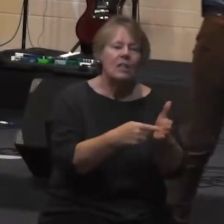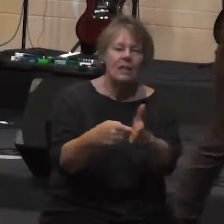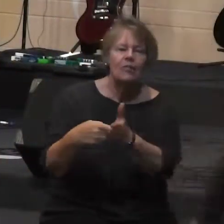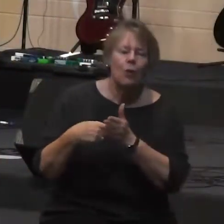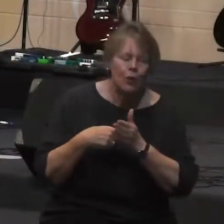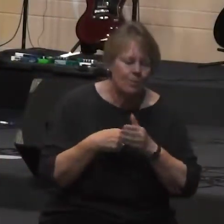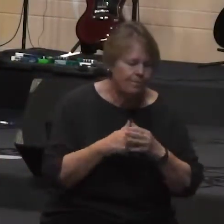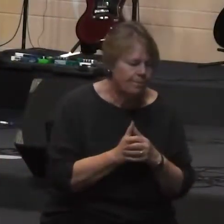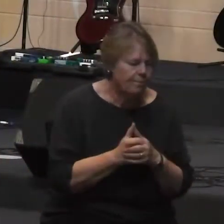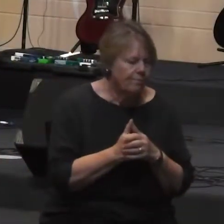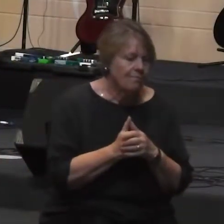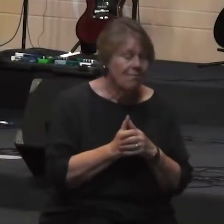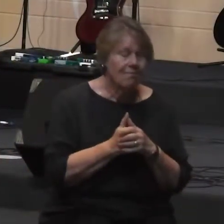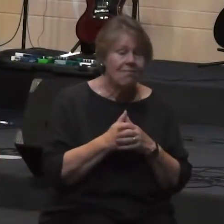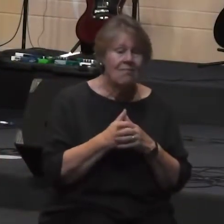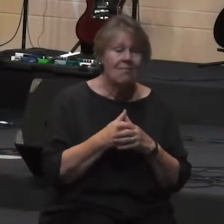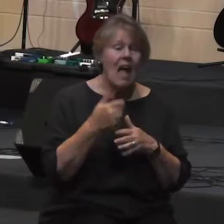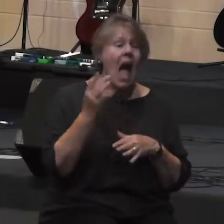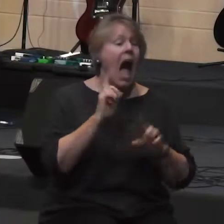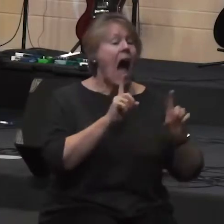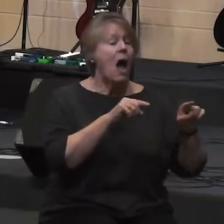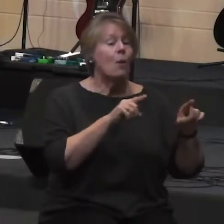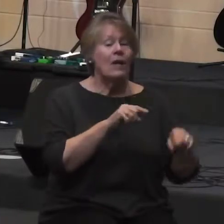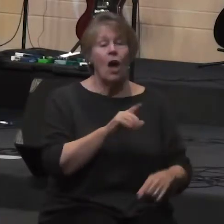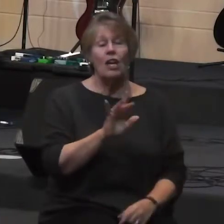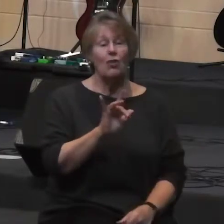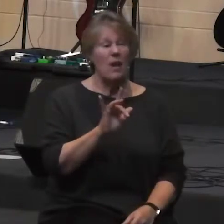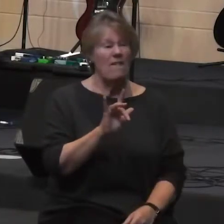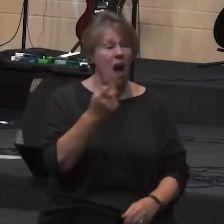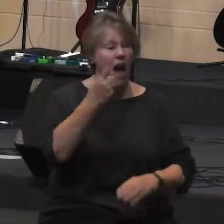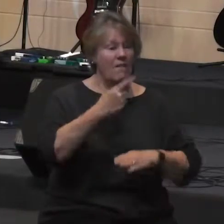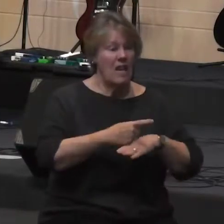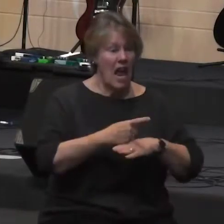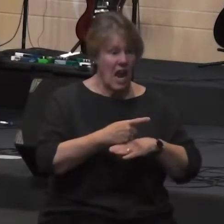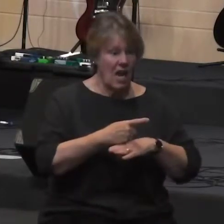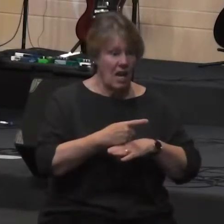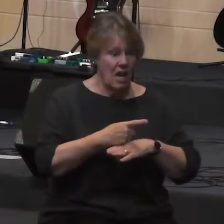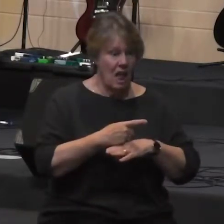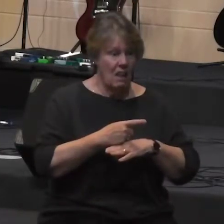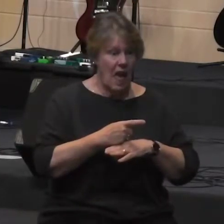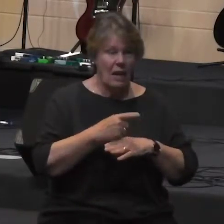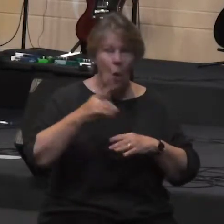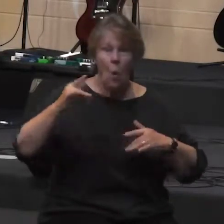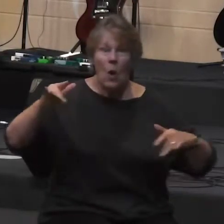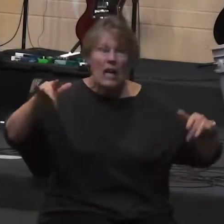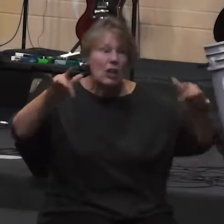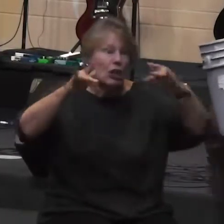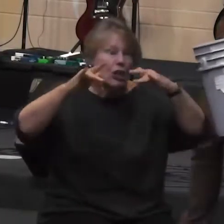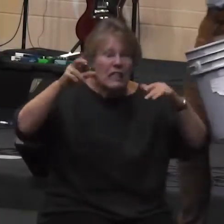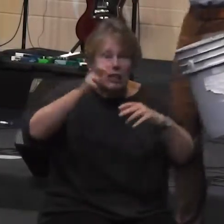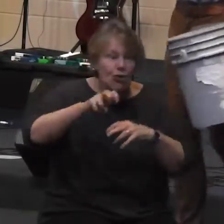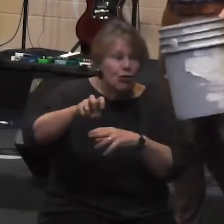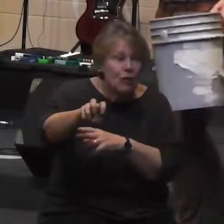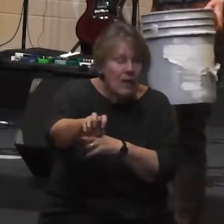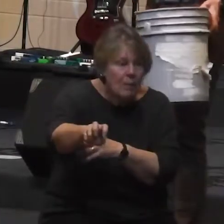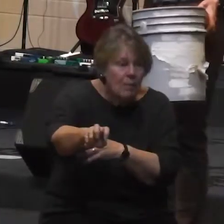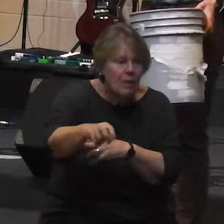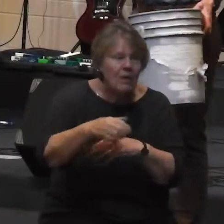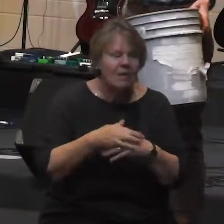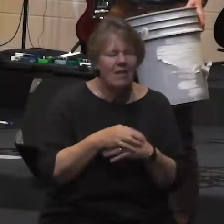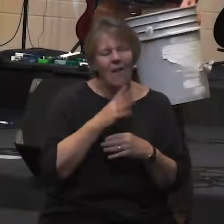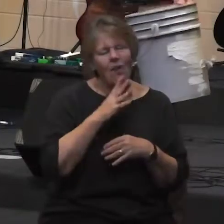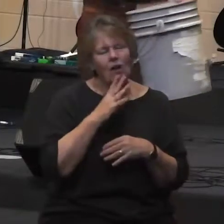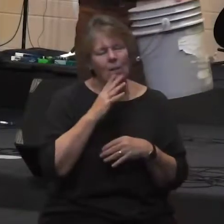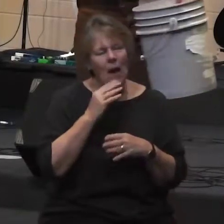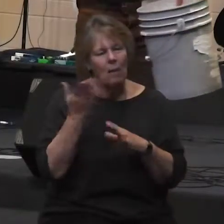was on a 25 day wilderness trip I've talked about it before maybe someday we'll try to put one of these together for the